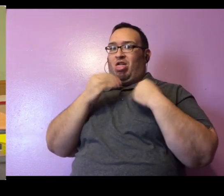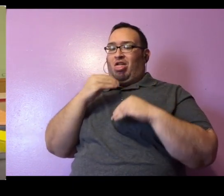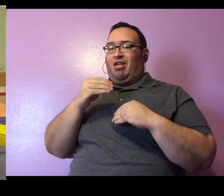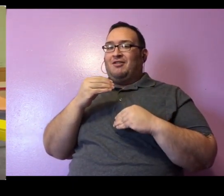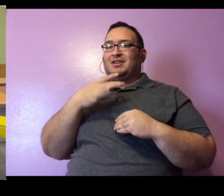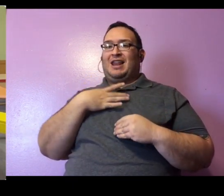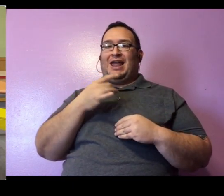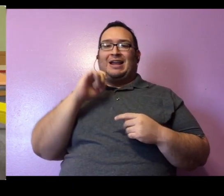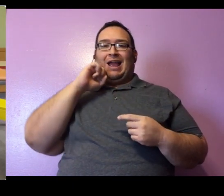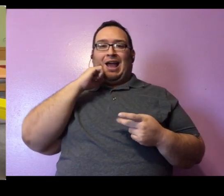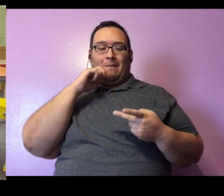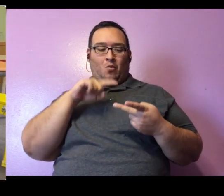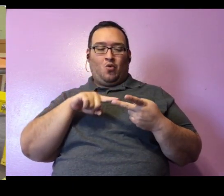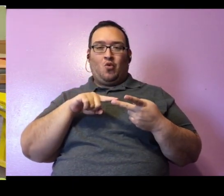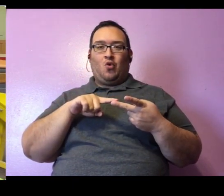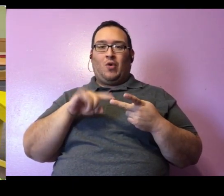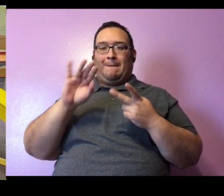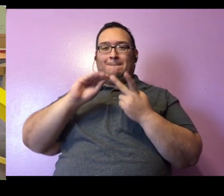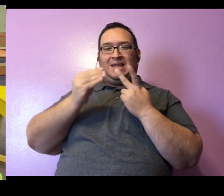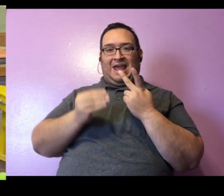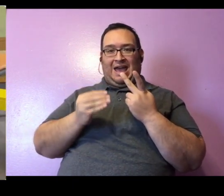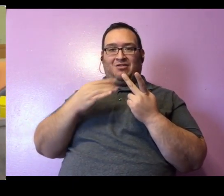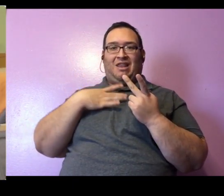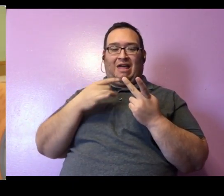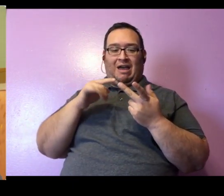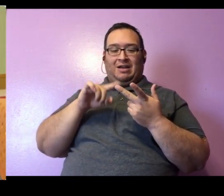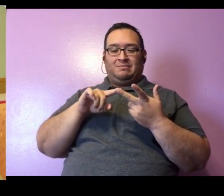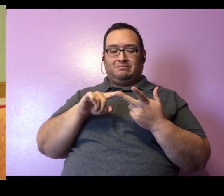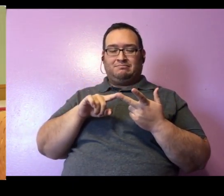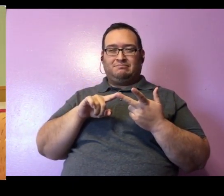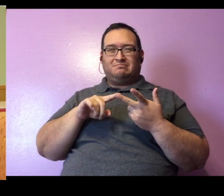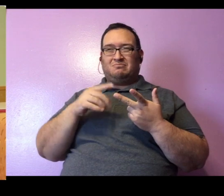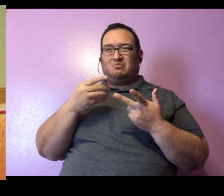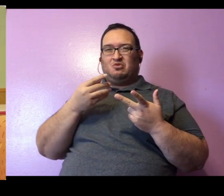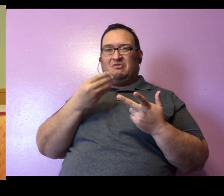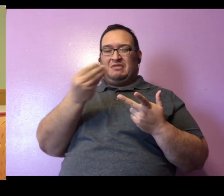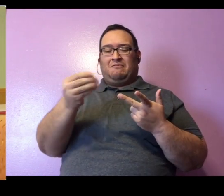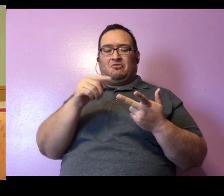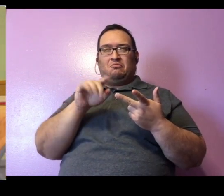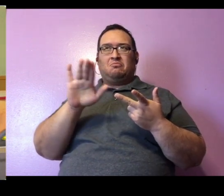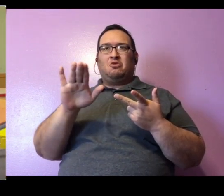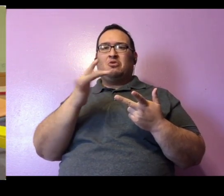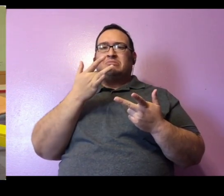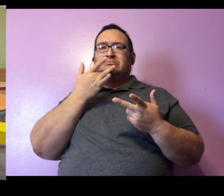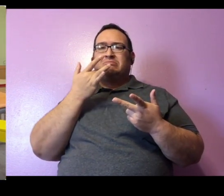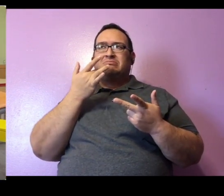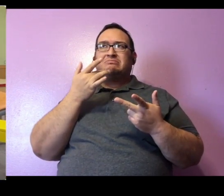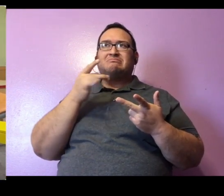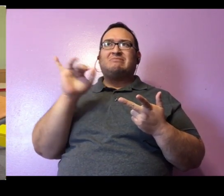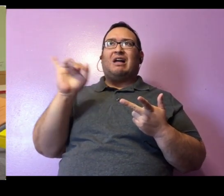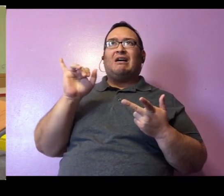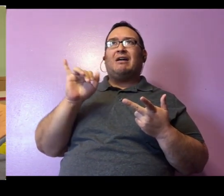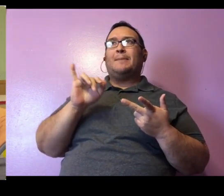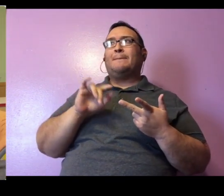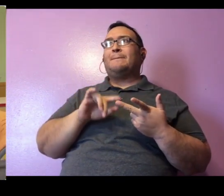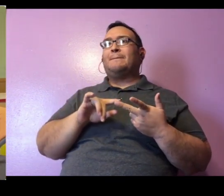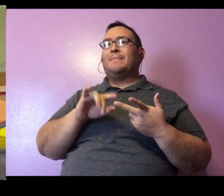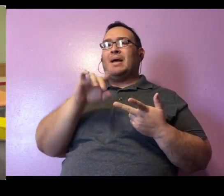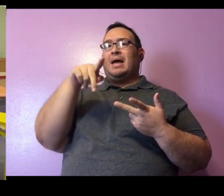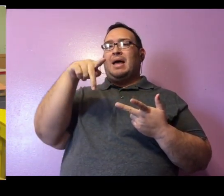loves things like apple and her banana as you can see. We've given her things like pear